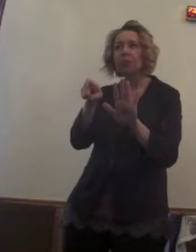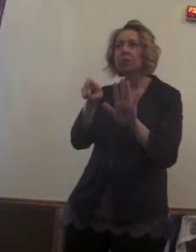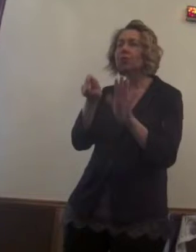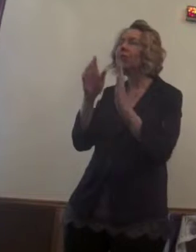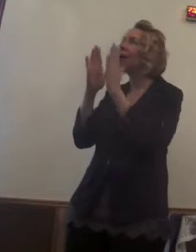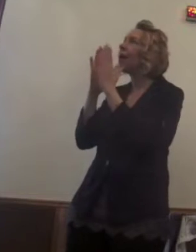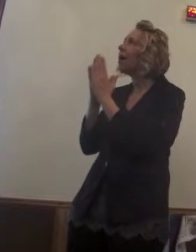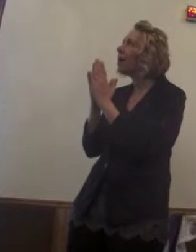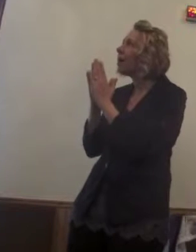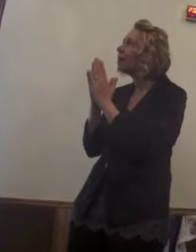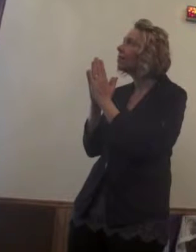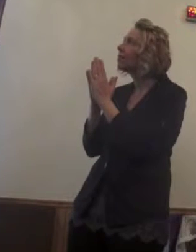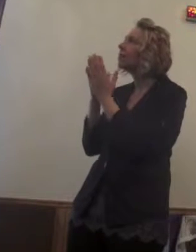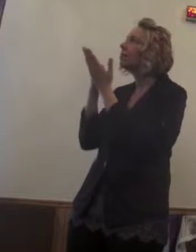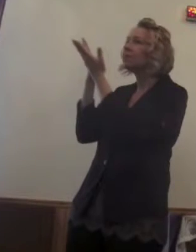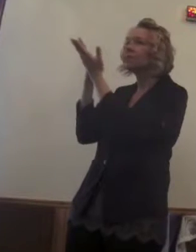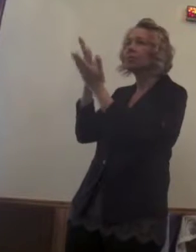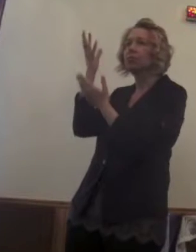But it's just that. It's false.